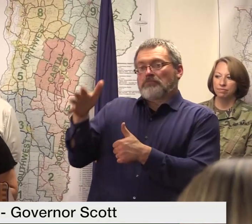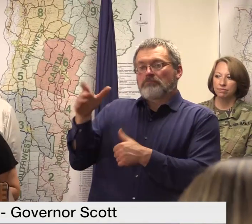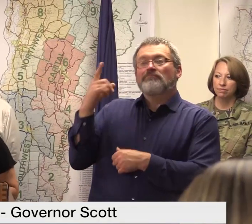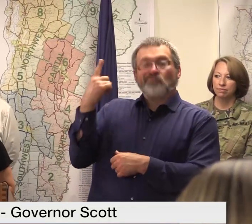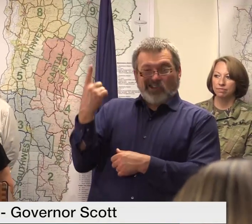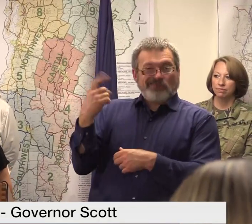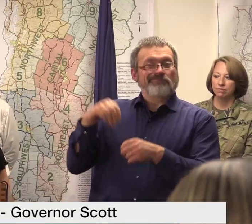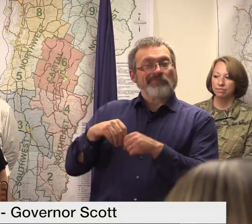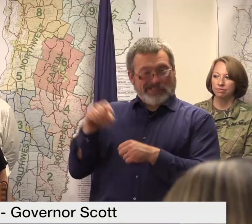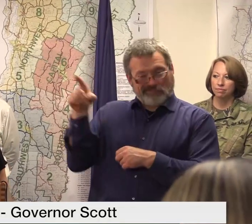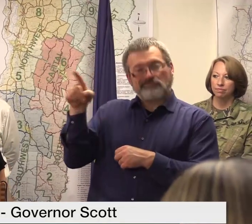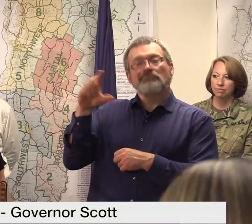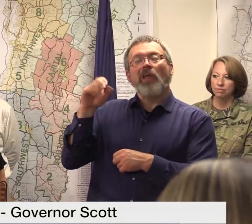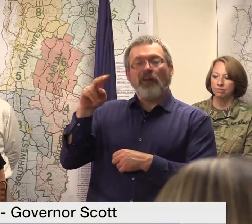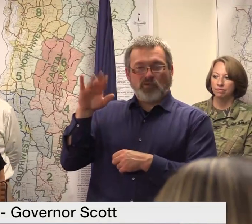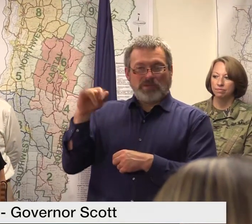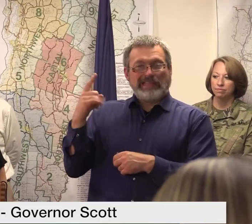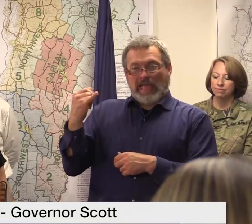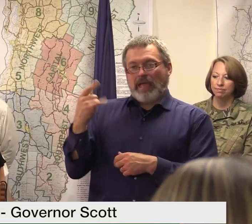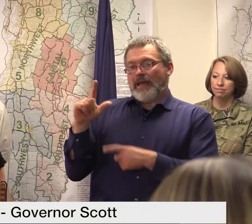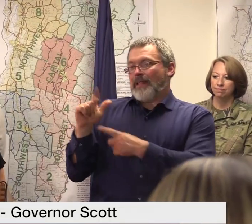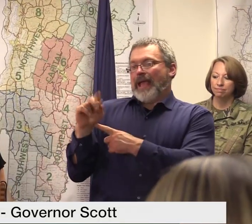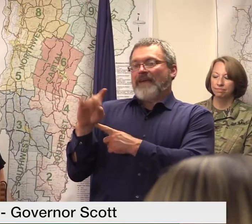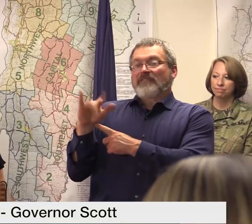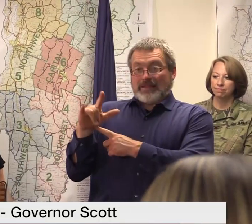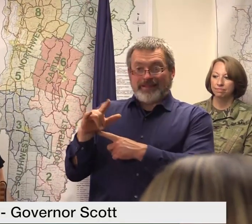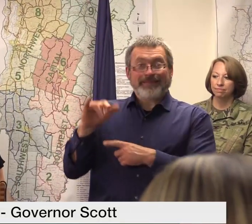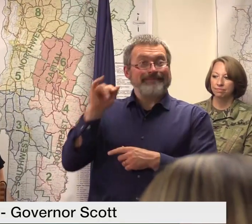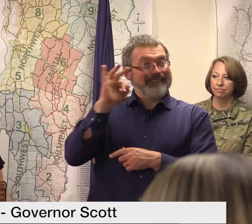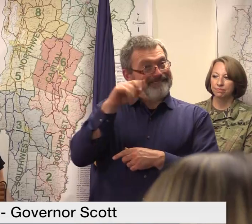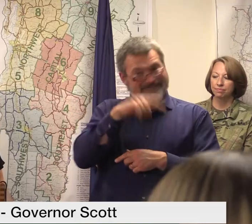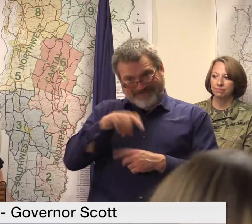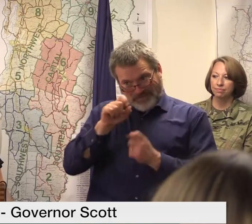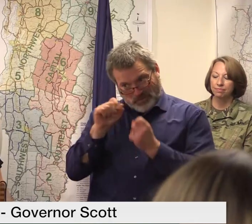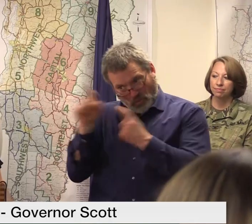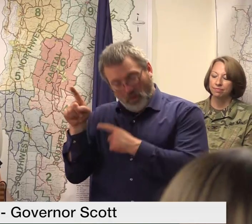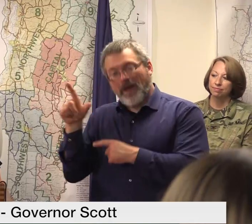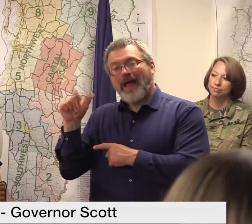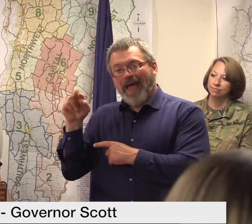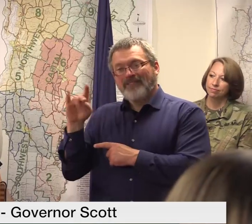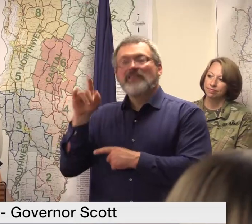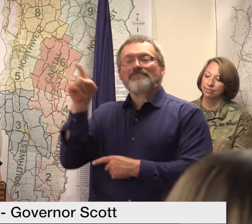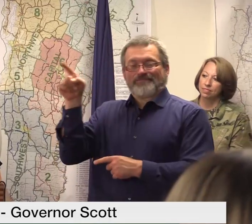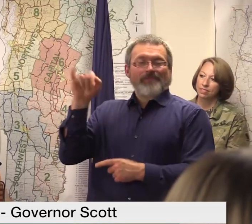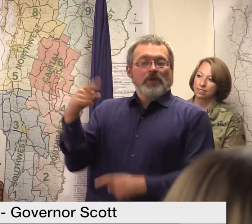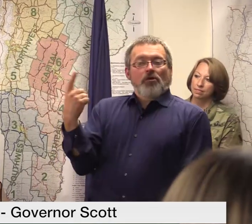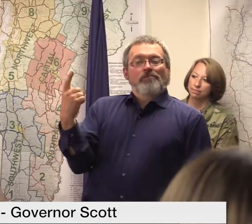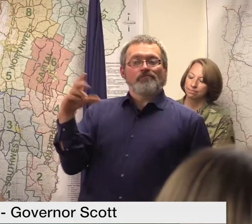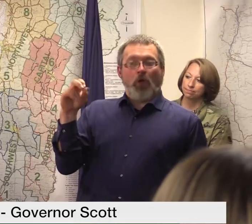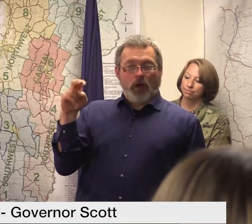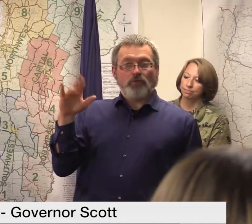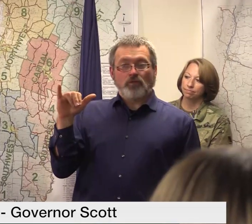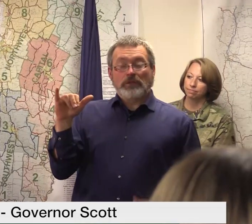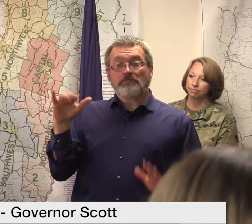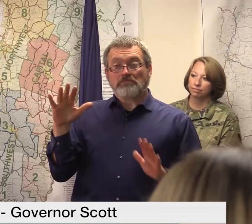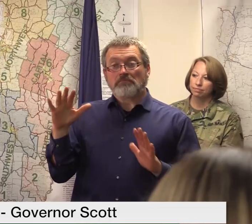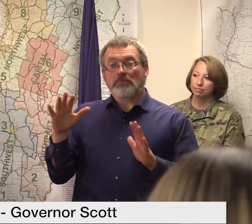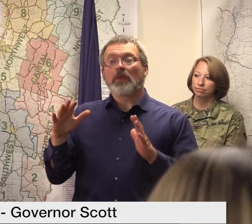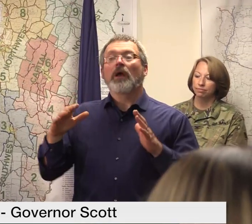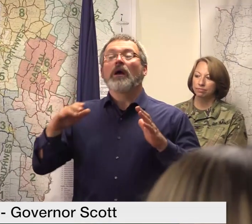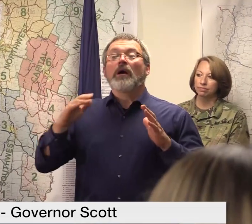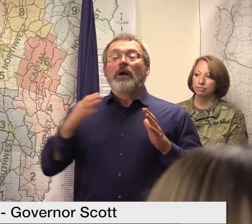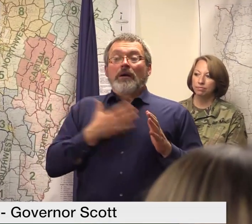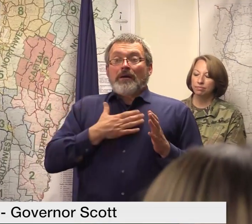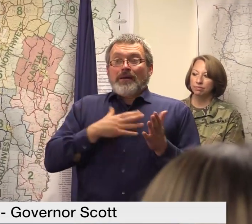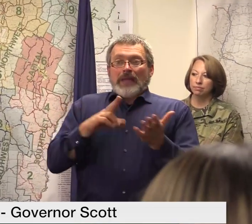to go to a landfill that is where it has to go uh contractors have been working to identify some staging areas where they can can drop the